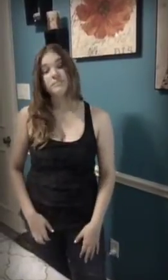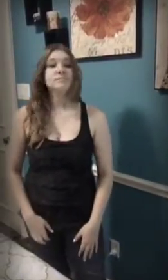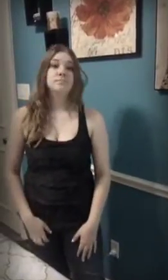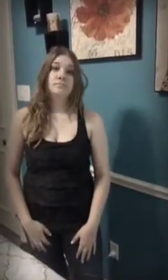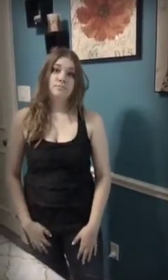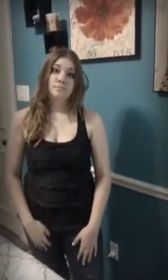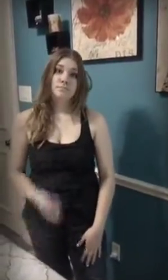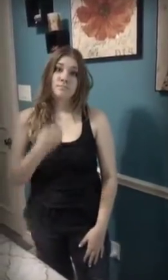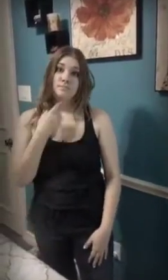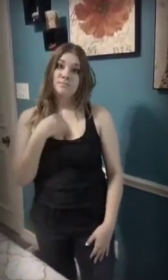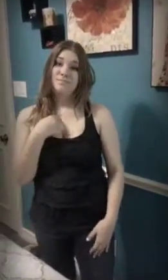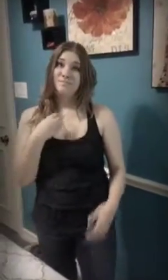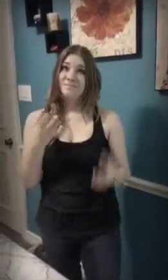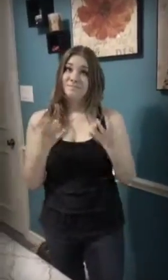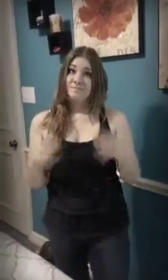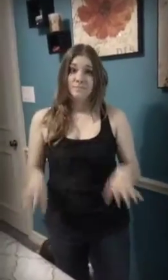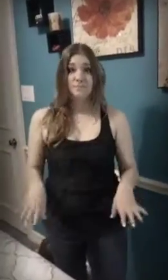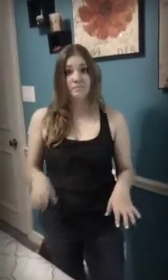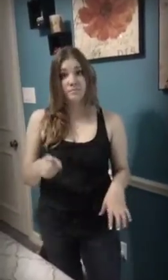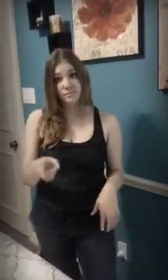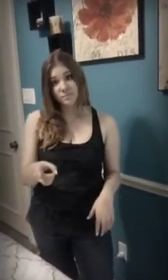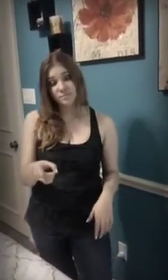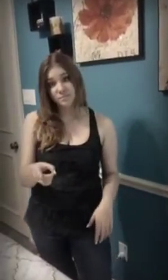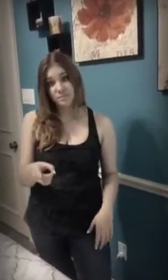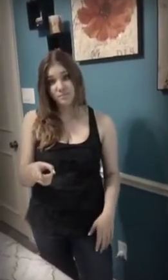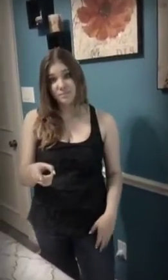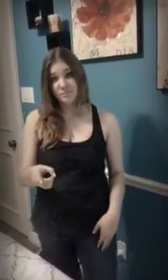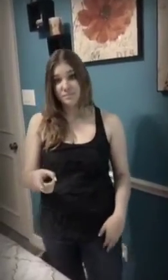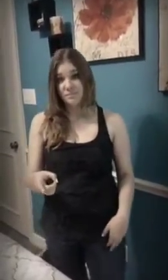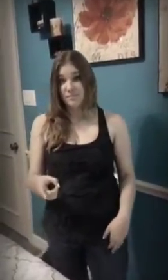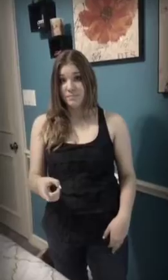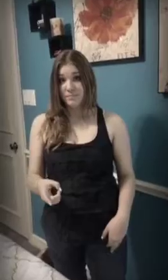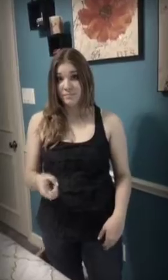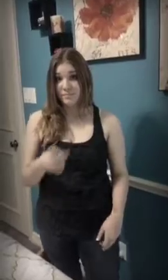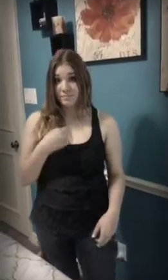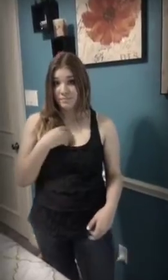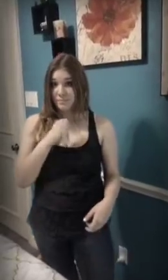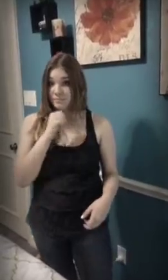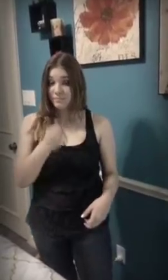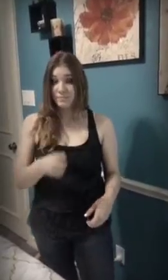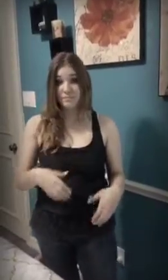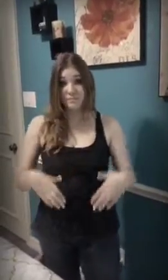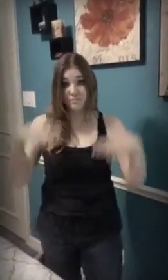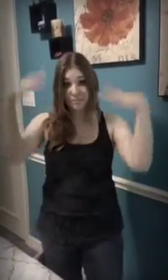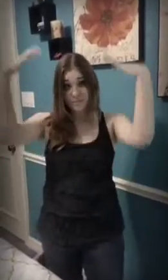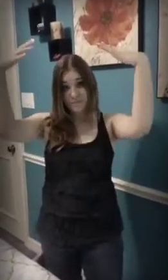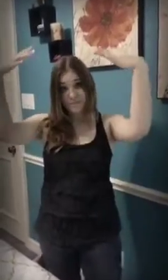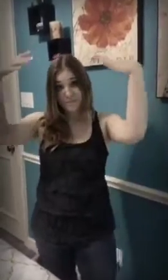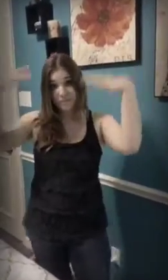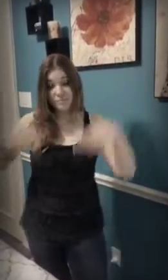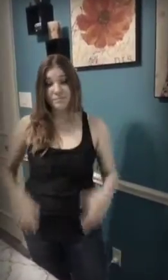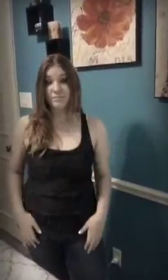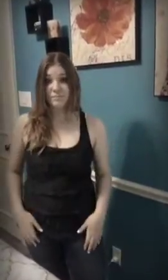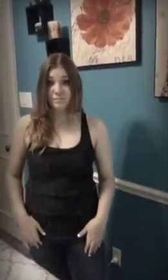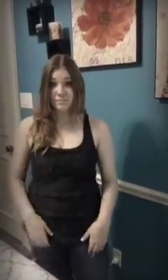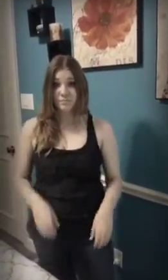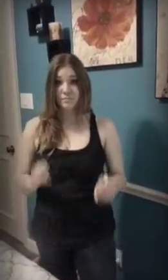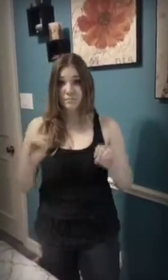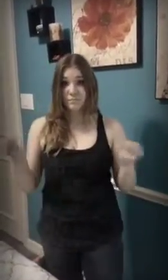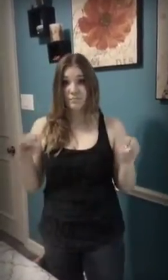I hate to break it to you, babe But I'm not drowning There's no